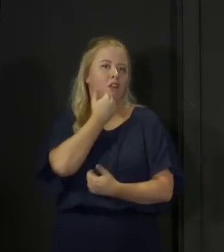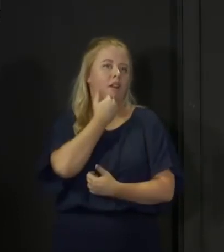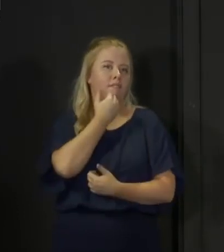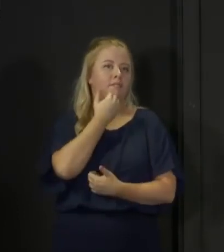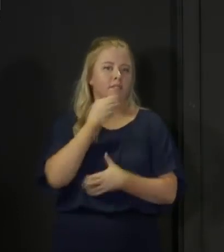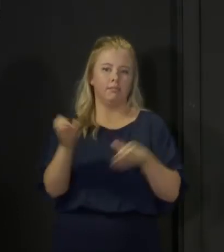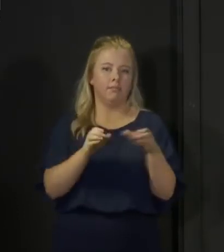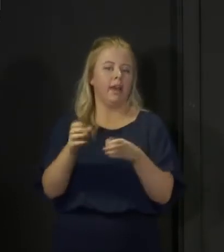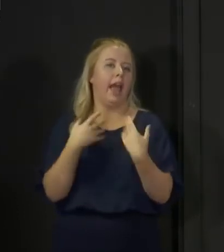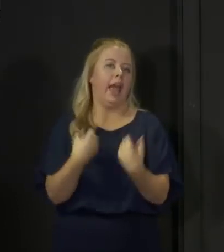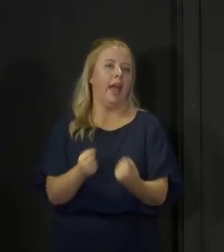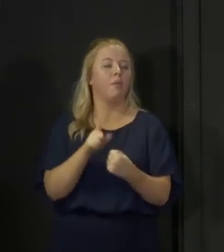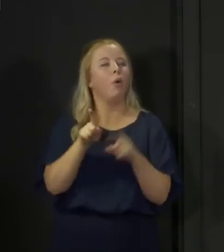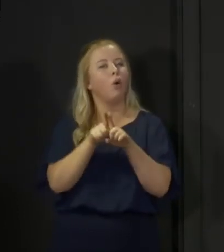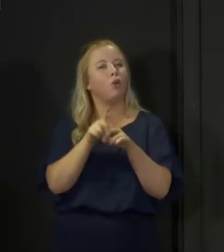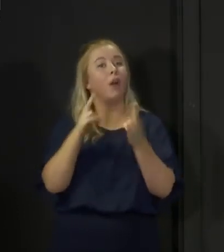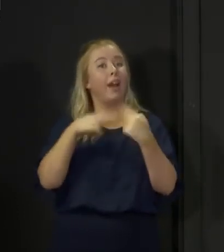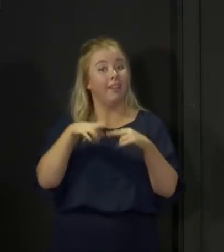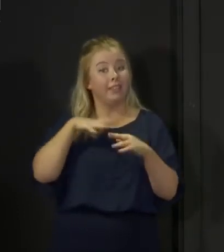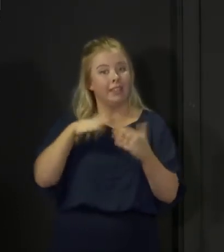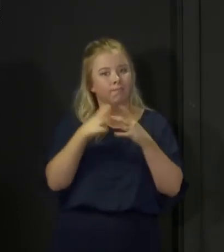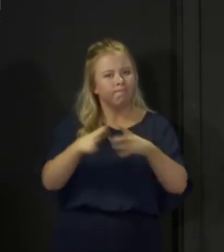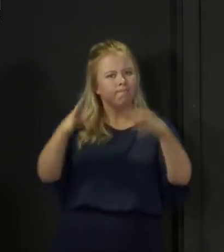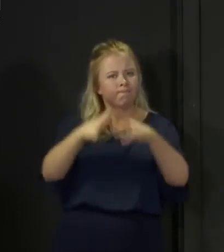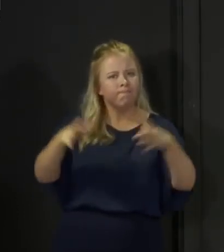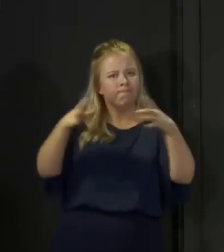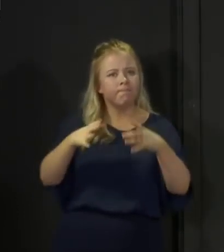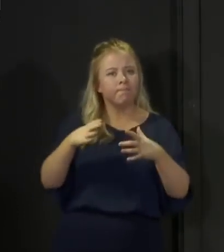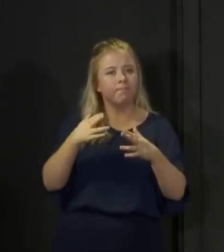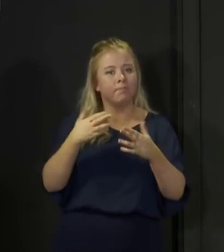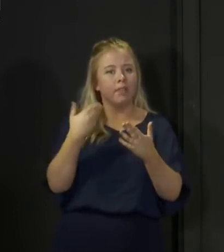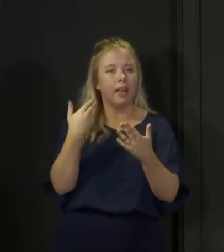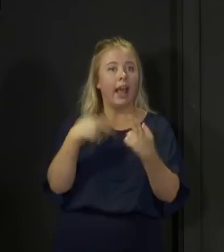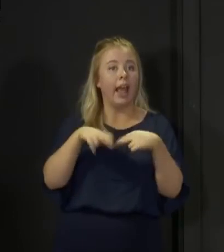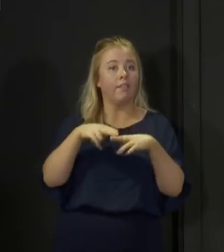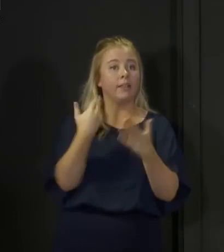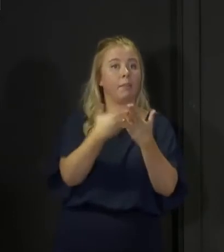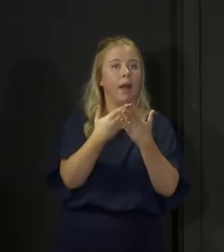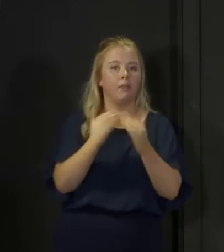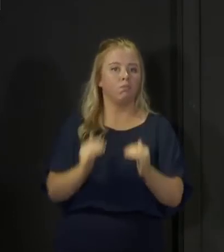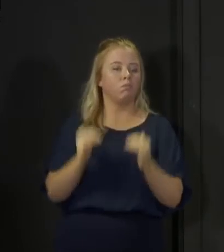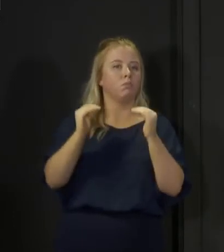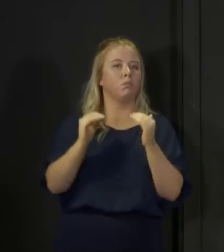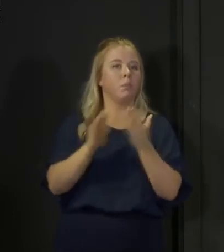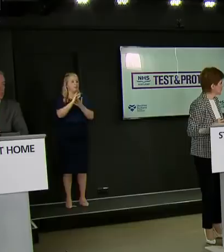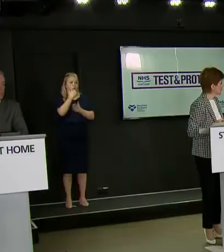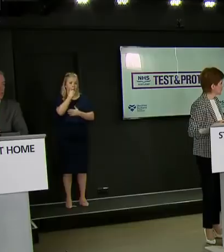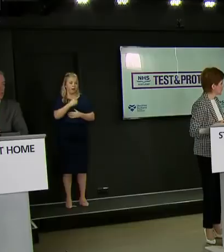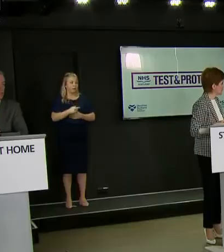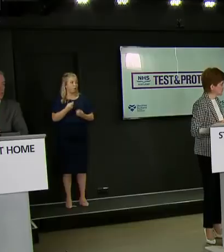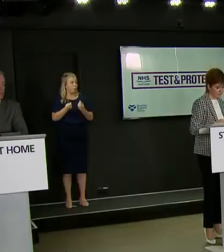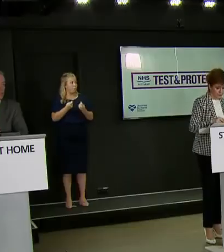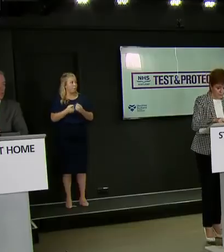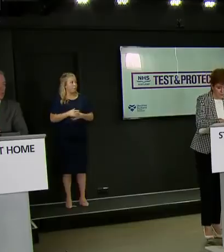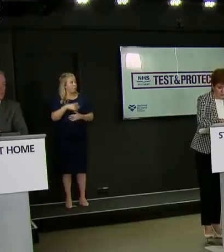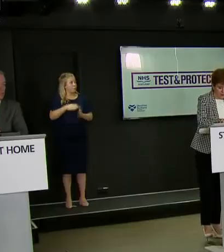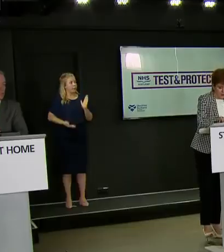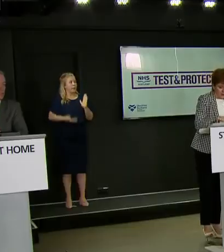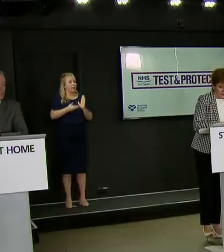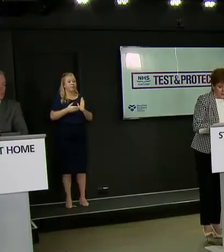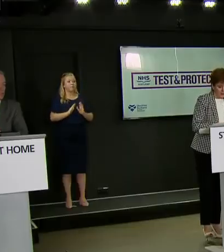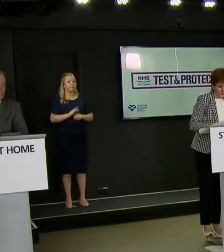but also the ability to upscale that capacity should demand be greater than we anticipate it to be. Do you want to add anything?